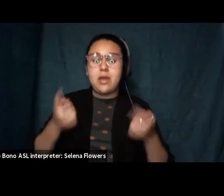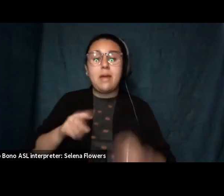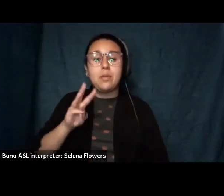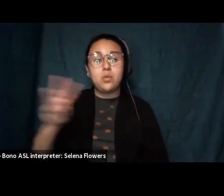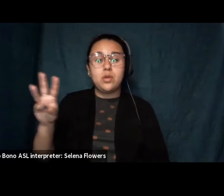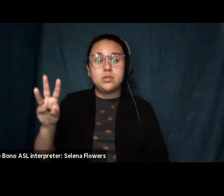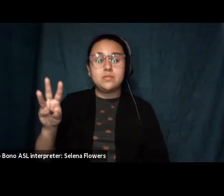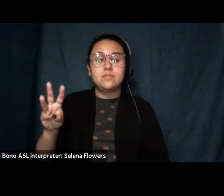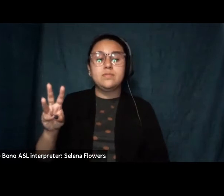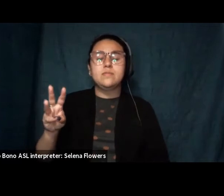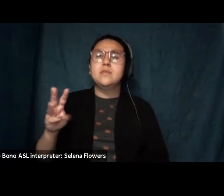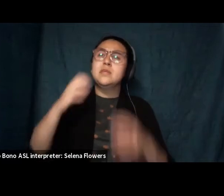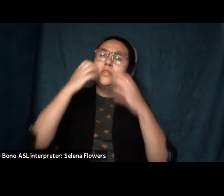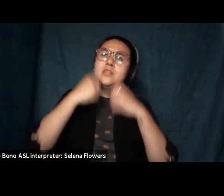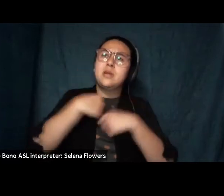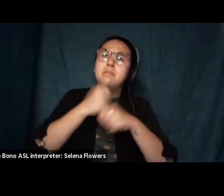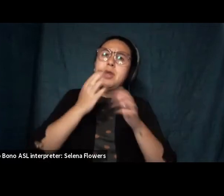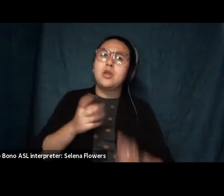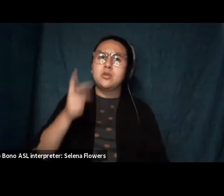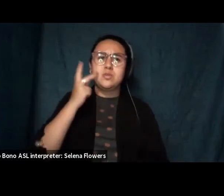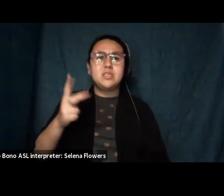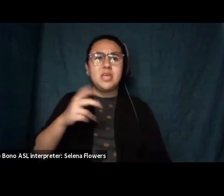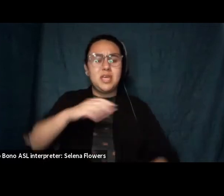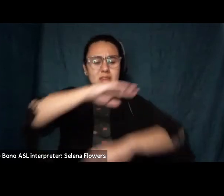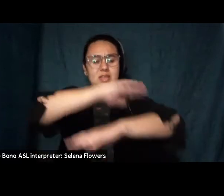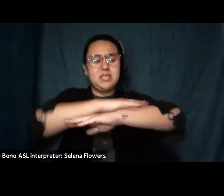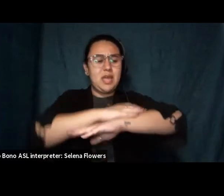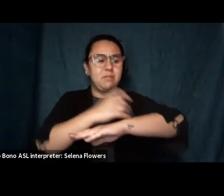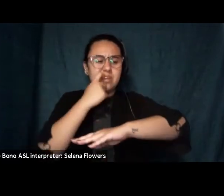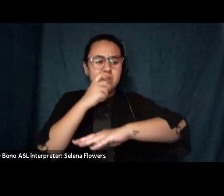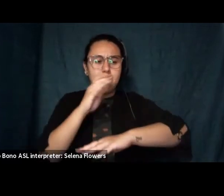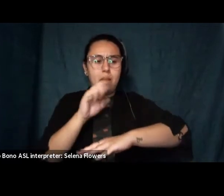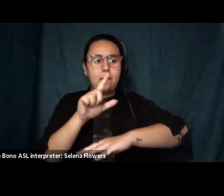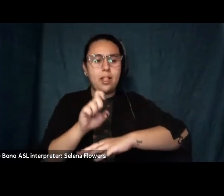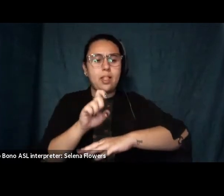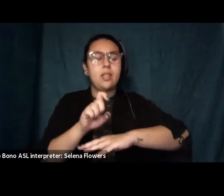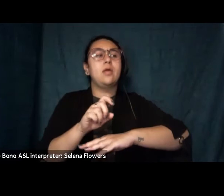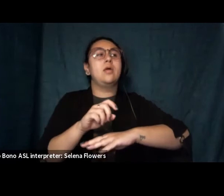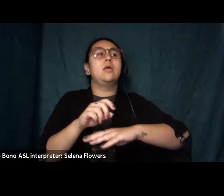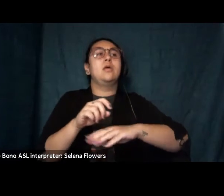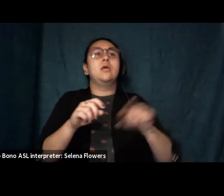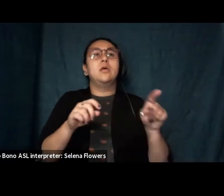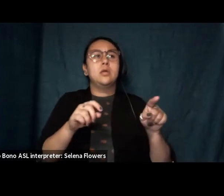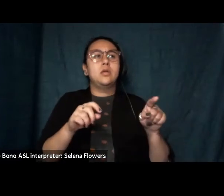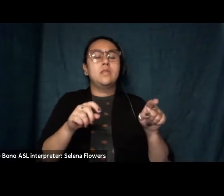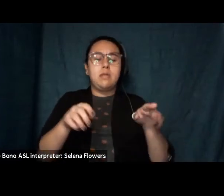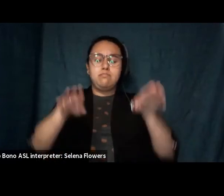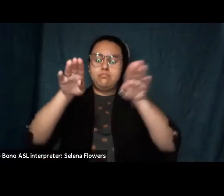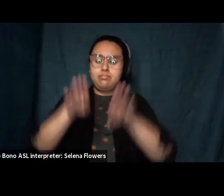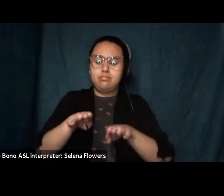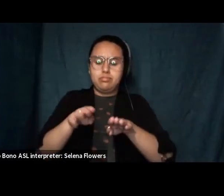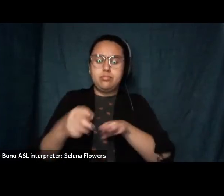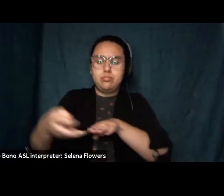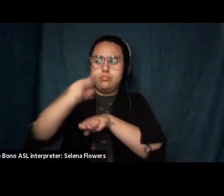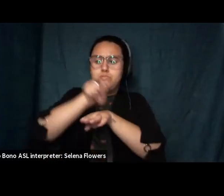look at the marble table the cleaver and the stars they built to watch the butchering the human